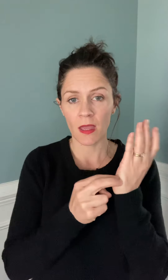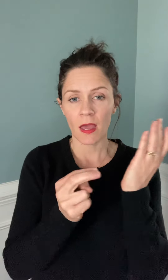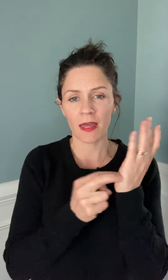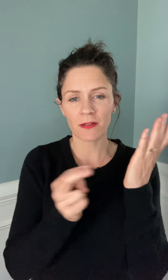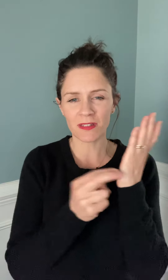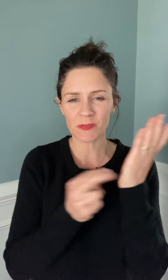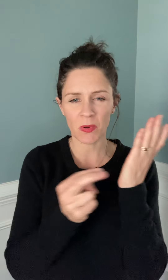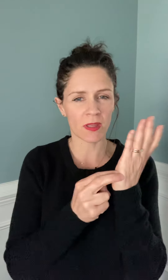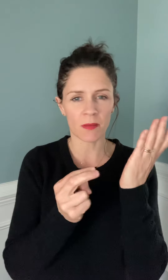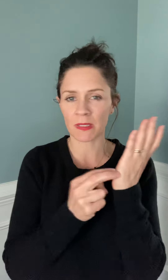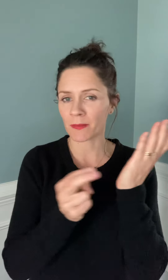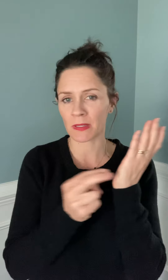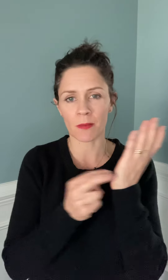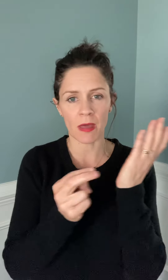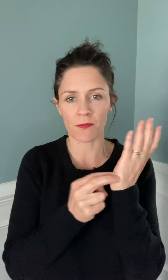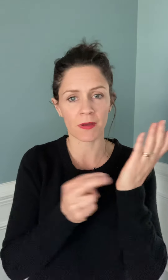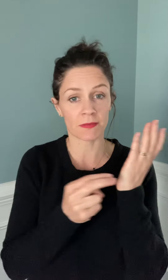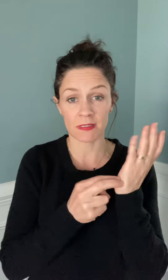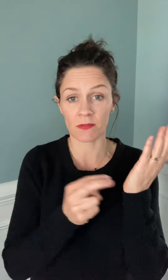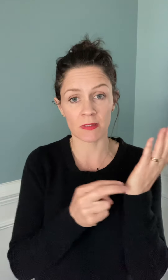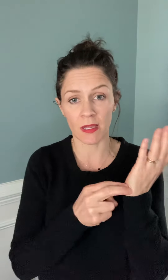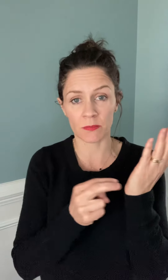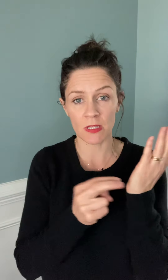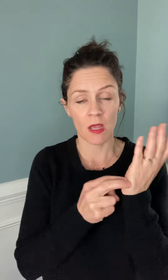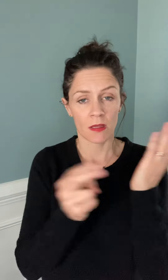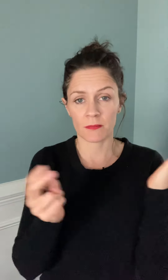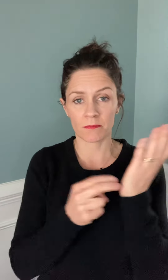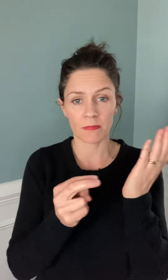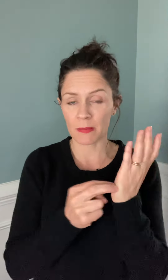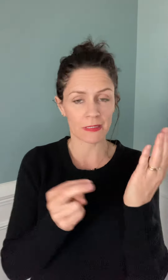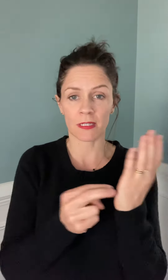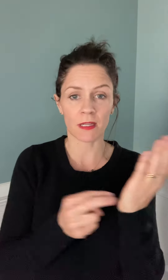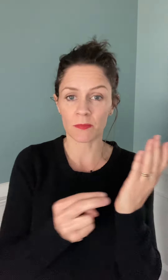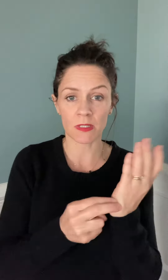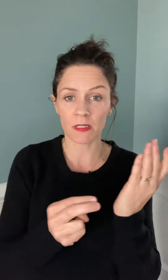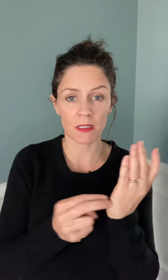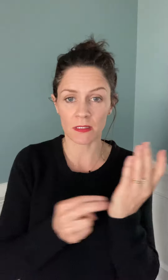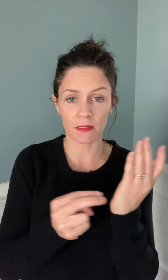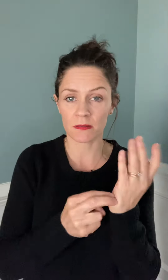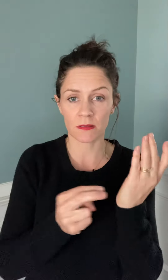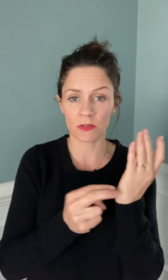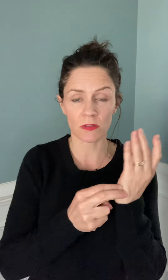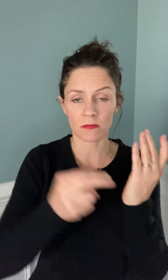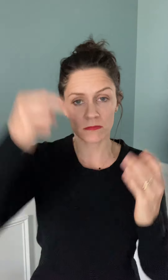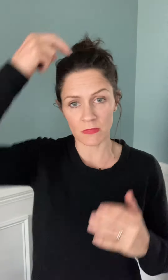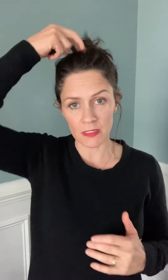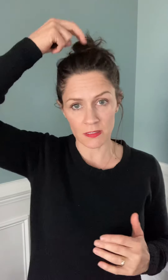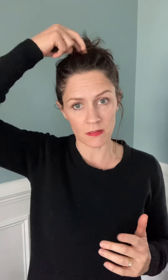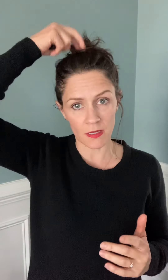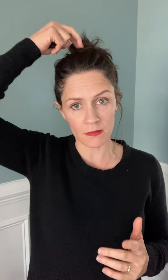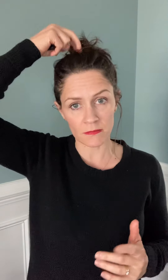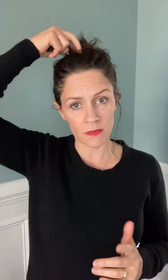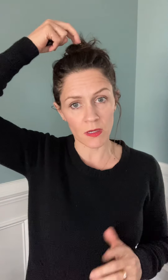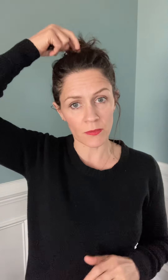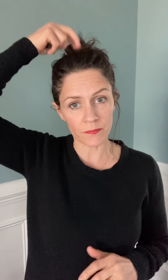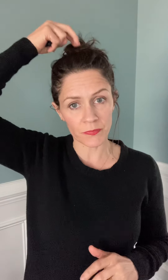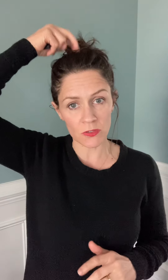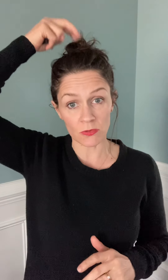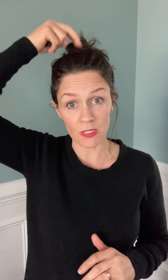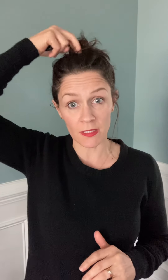And on each point I'm tapping about five to seven times, maybe ten times. It doesn't, there's, that's not, there's no science